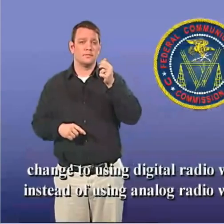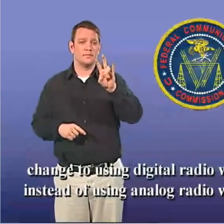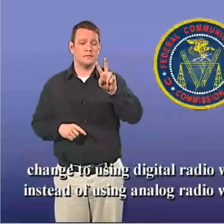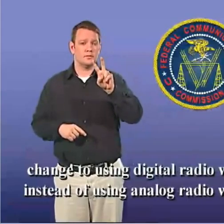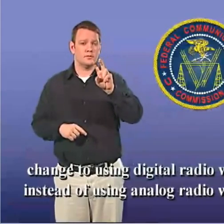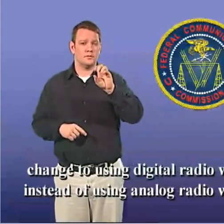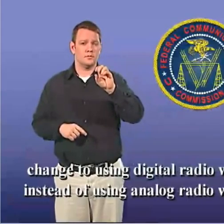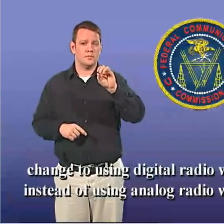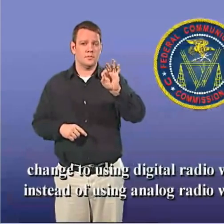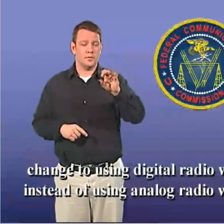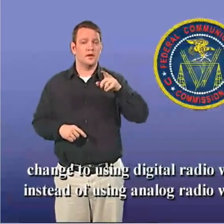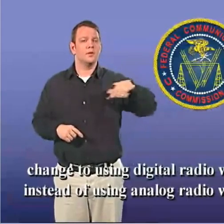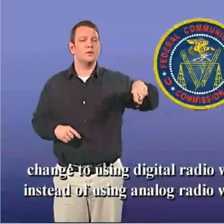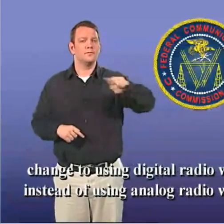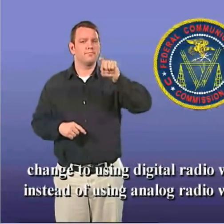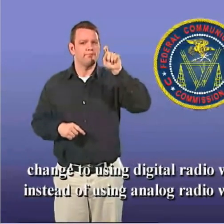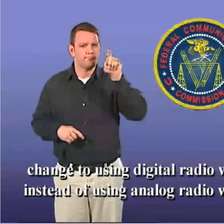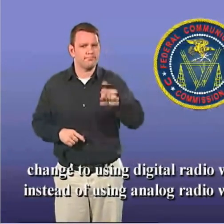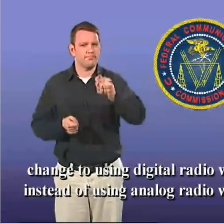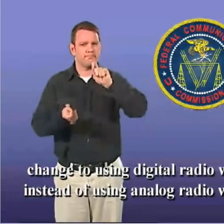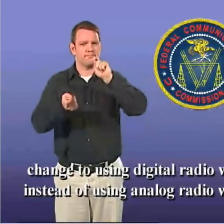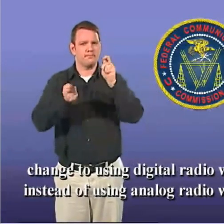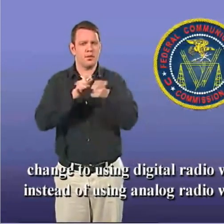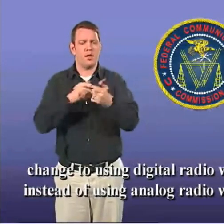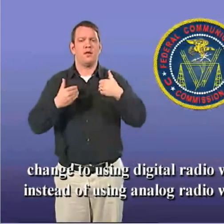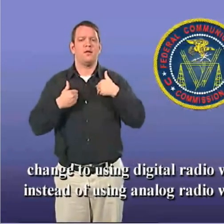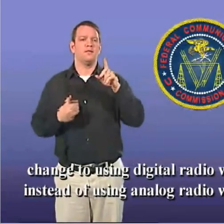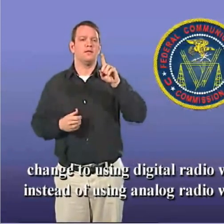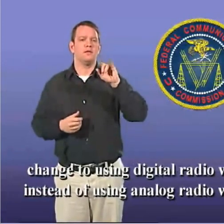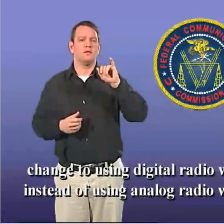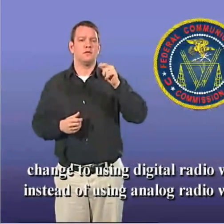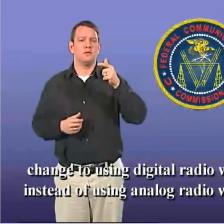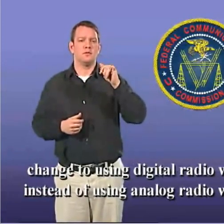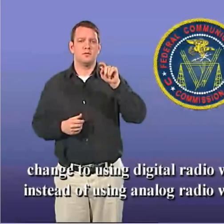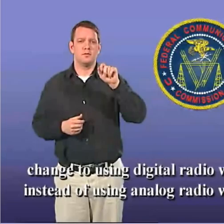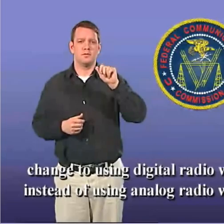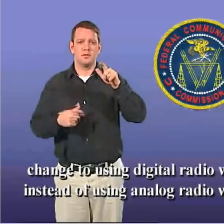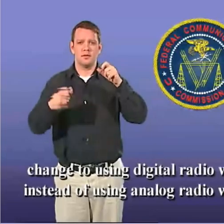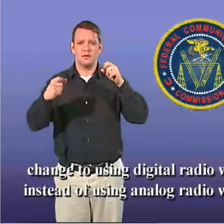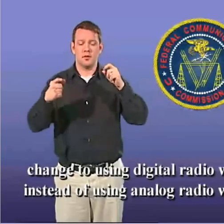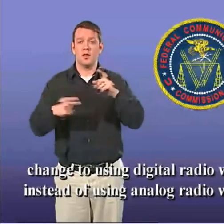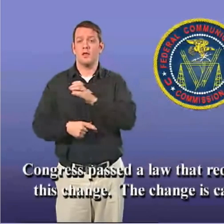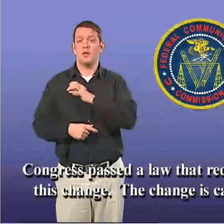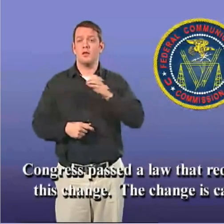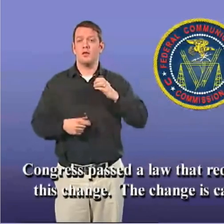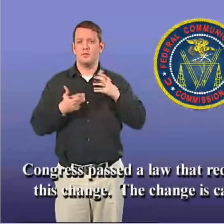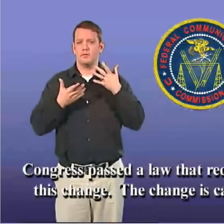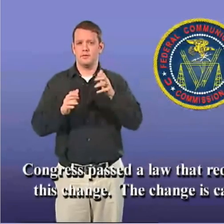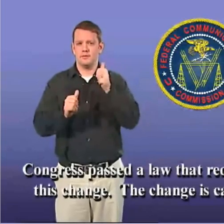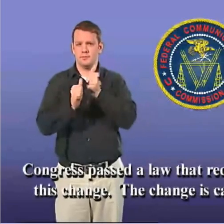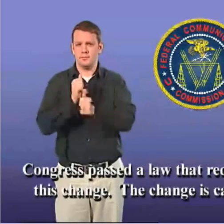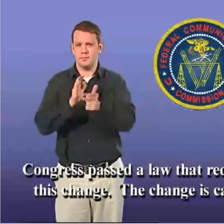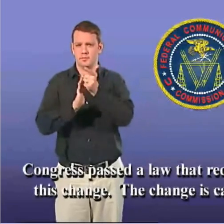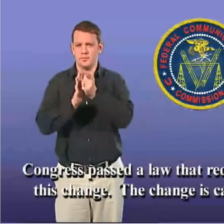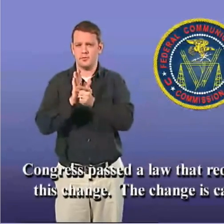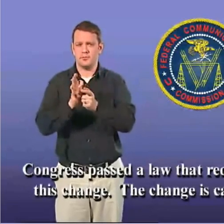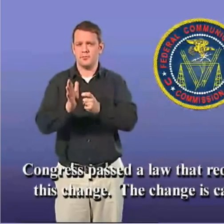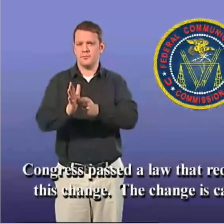radio waves instead of using analog radio waves. Congress passed a law that required this